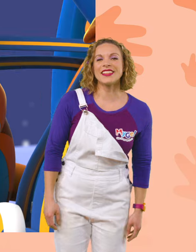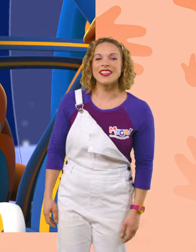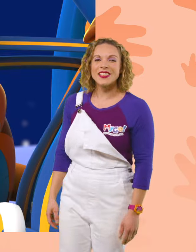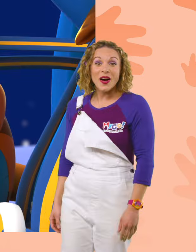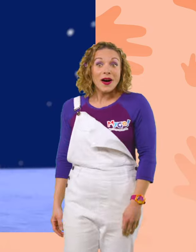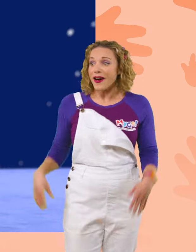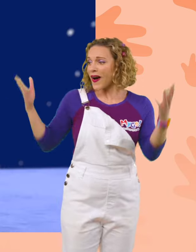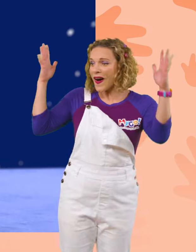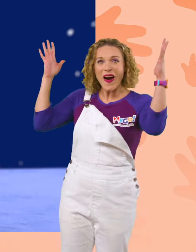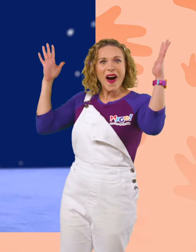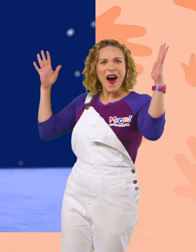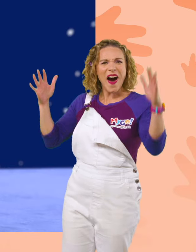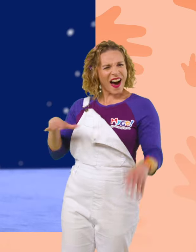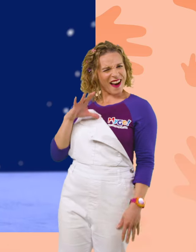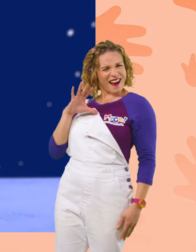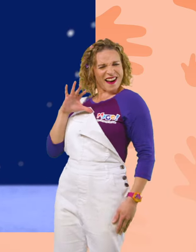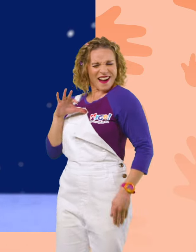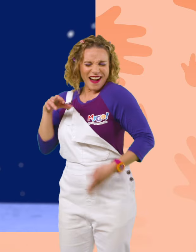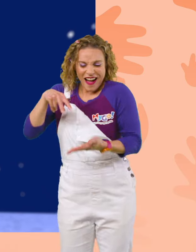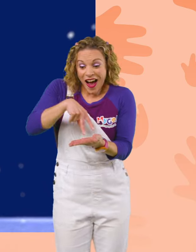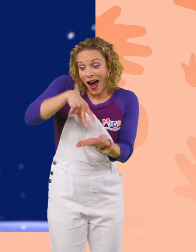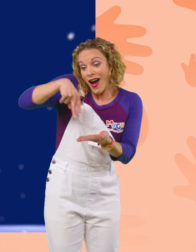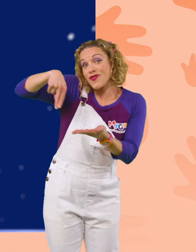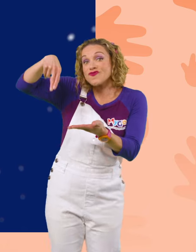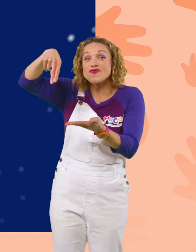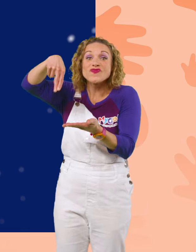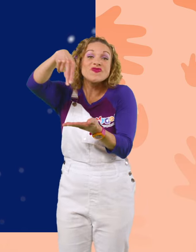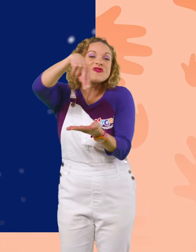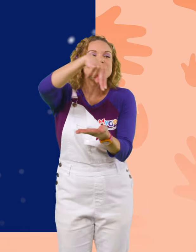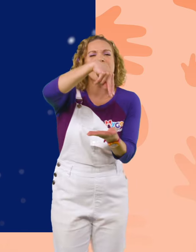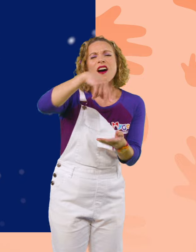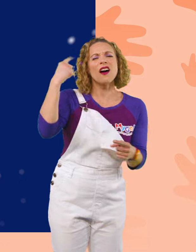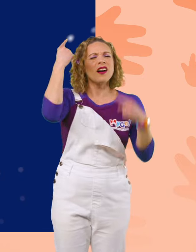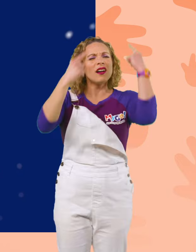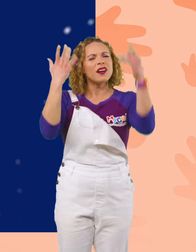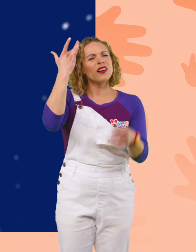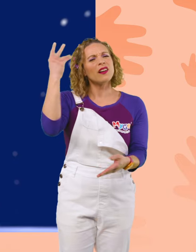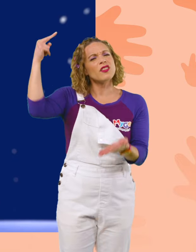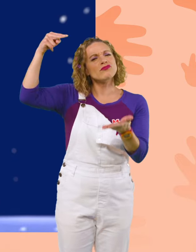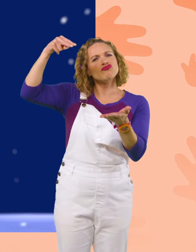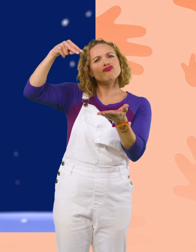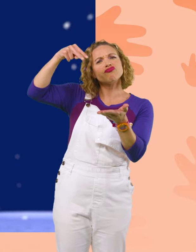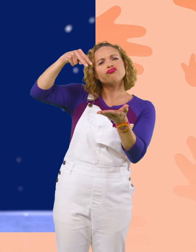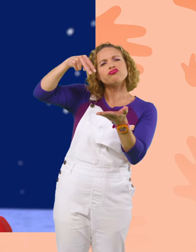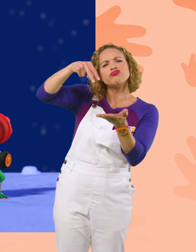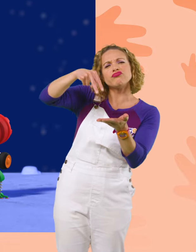Woo-hoo! It's amazing that we're staying up here this long. Why does it take so long to float down?